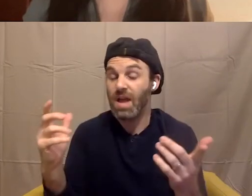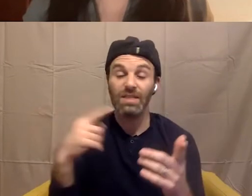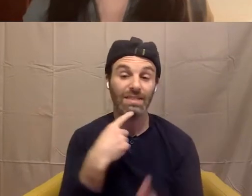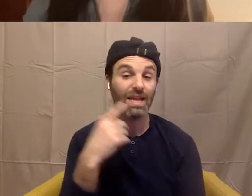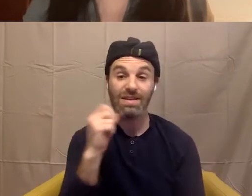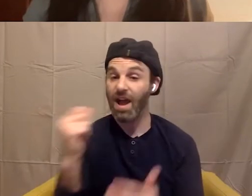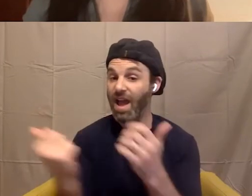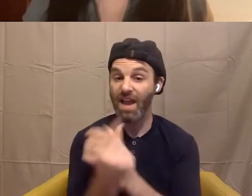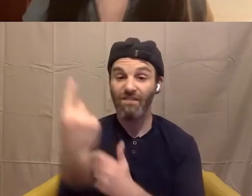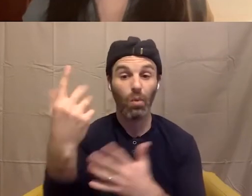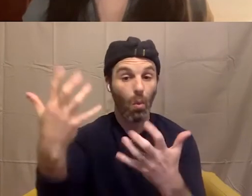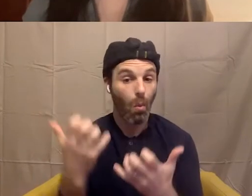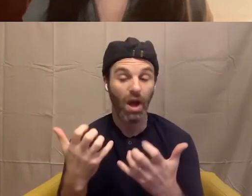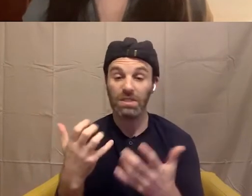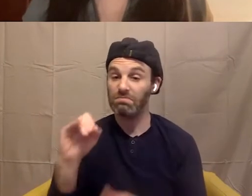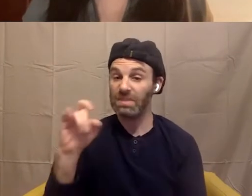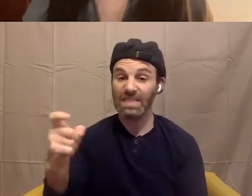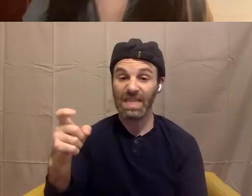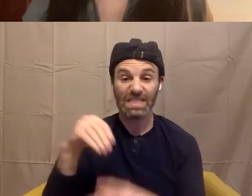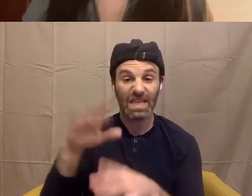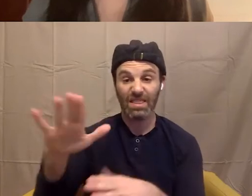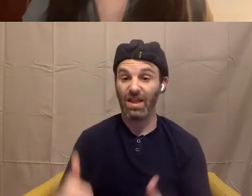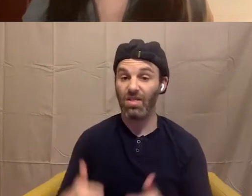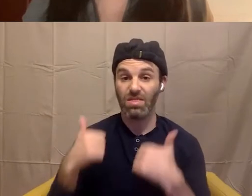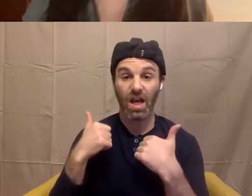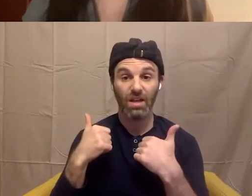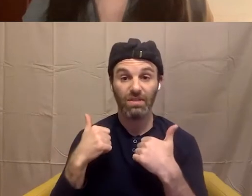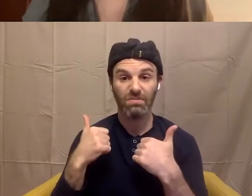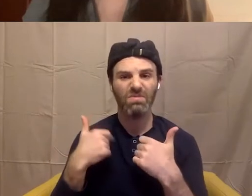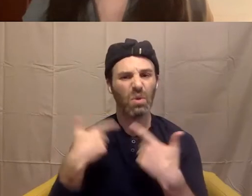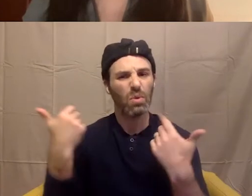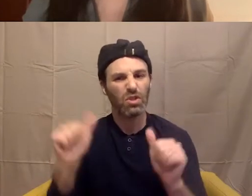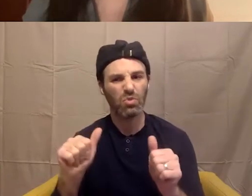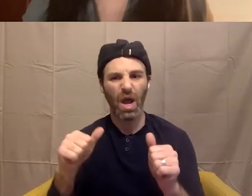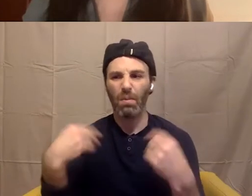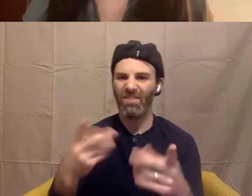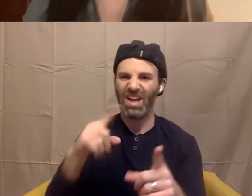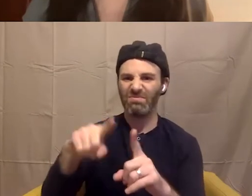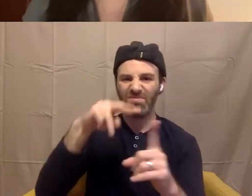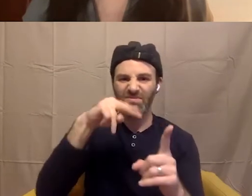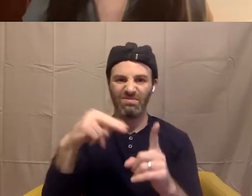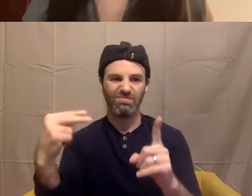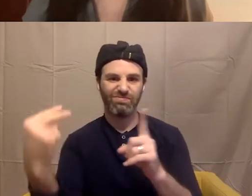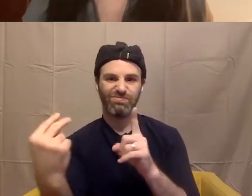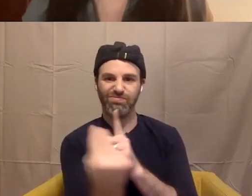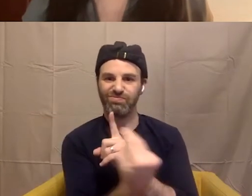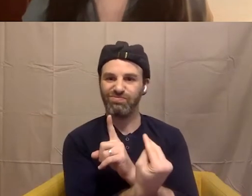their lifetime. And so we try to tackle it from all of these angles, especially in these foundational